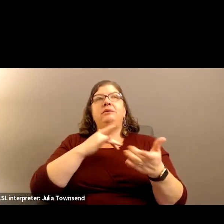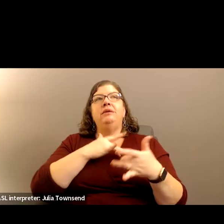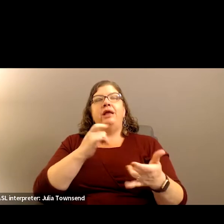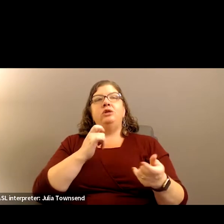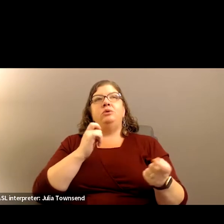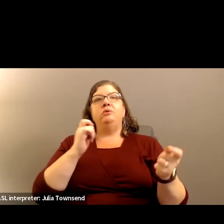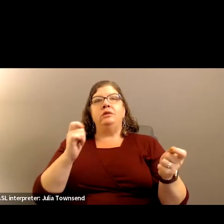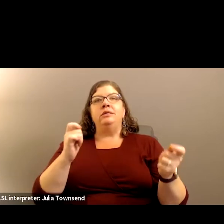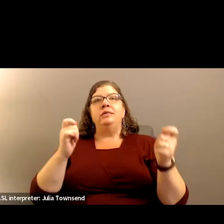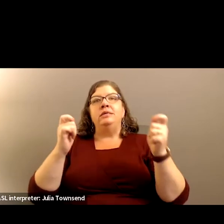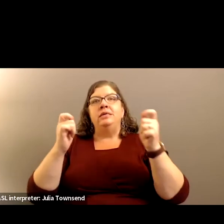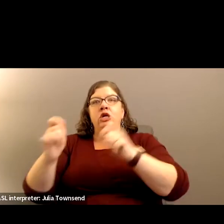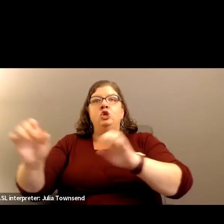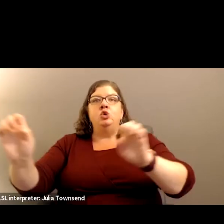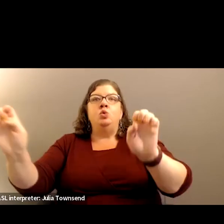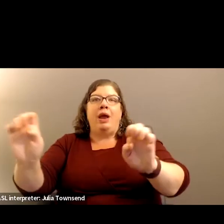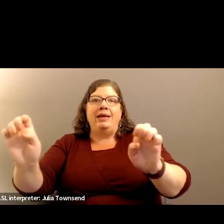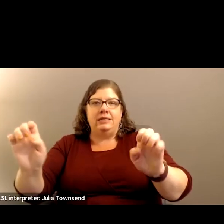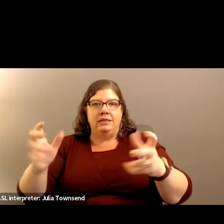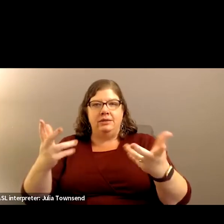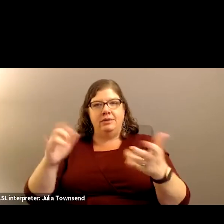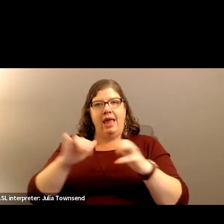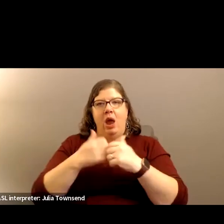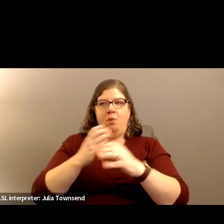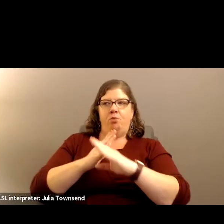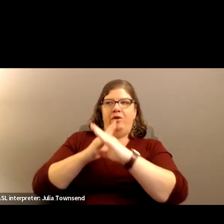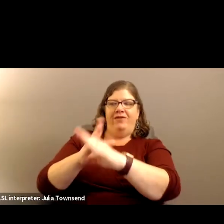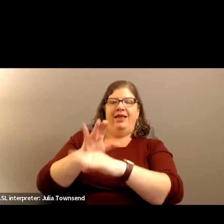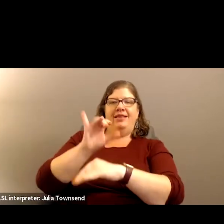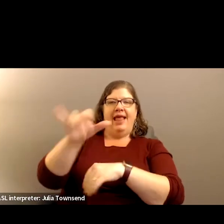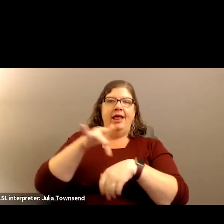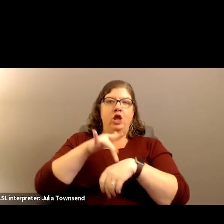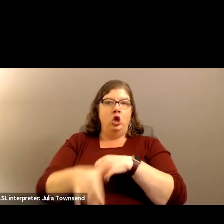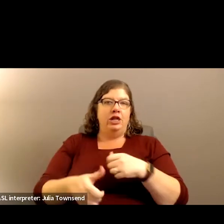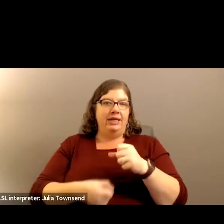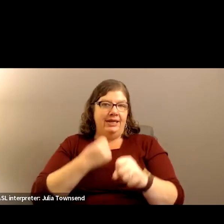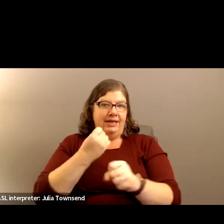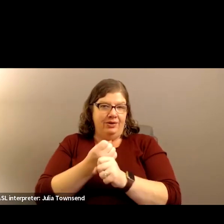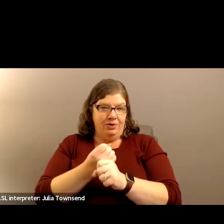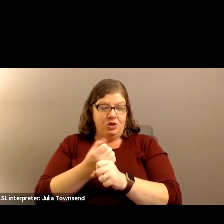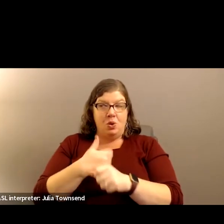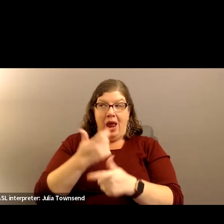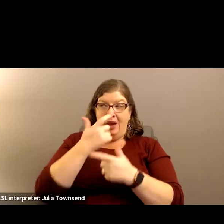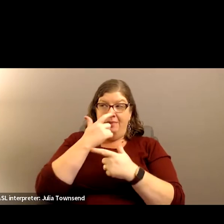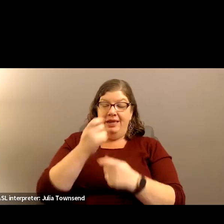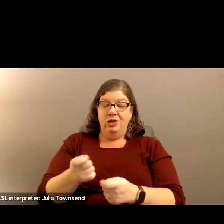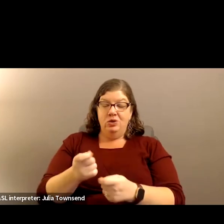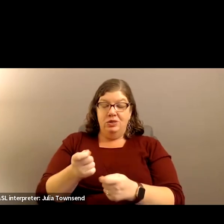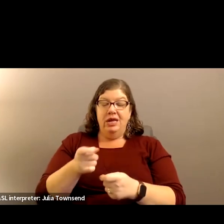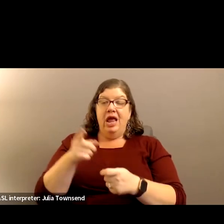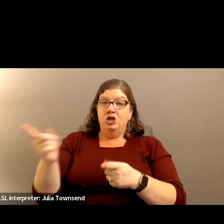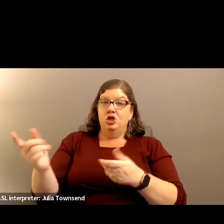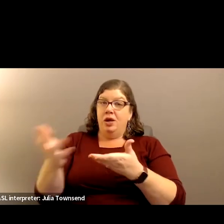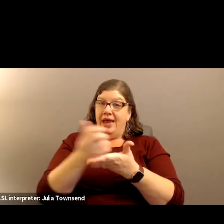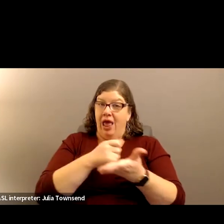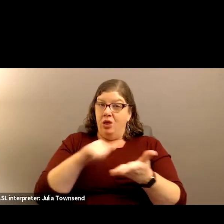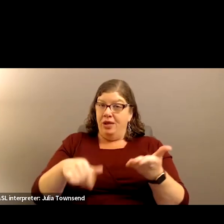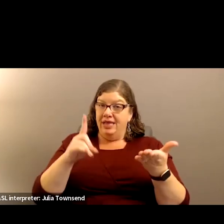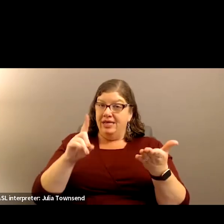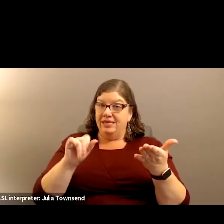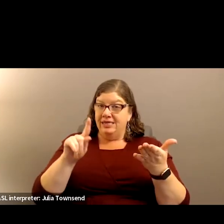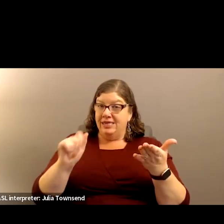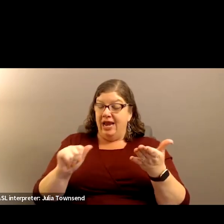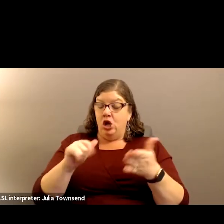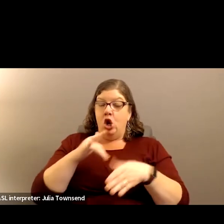to the crisis. So how can we prevent that in those early years? So I'd be interested in, as you're gathering this data, how